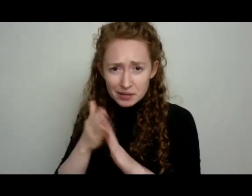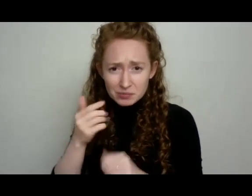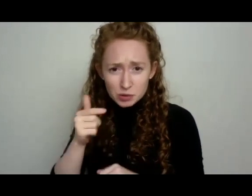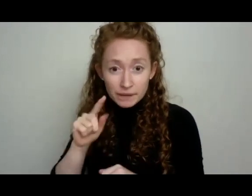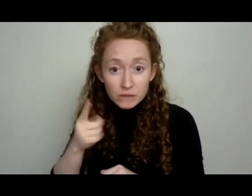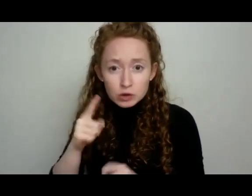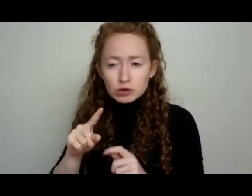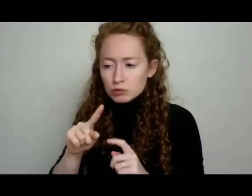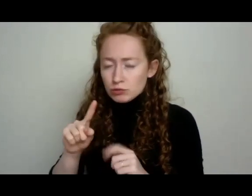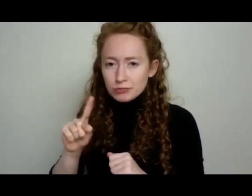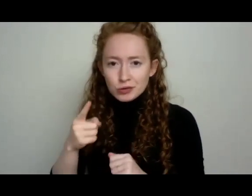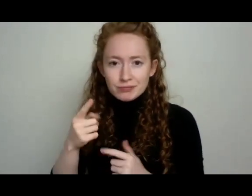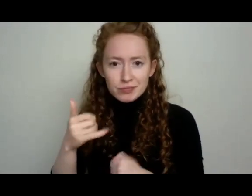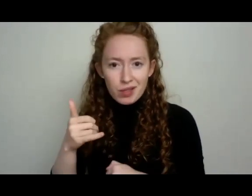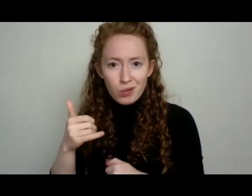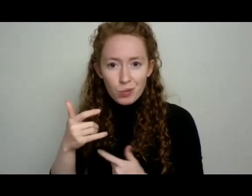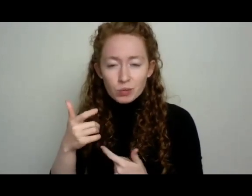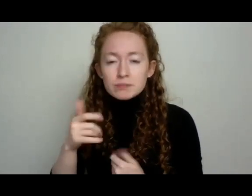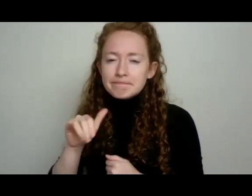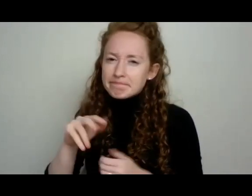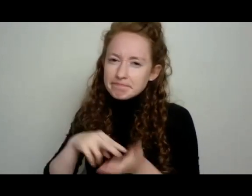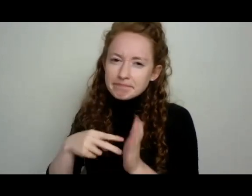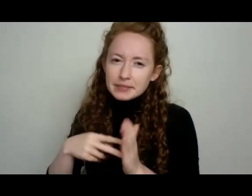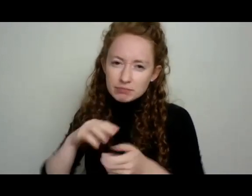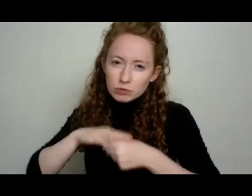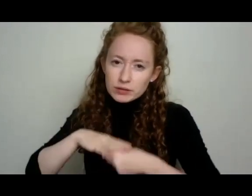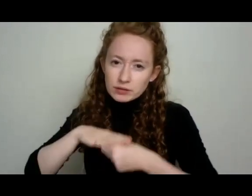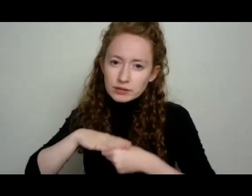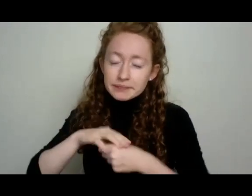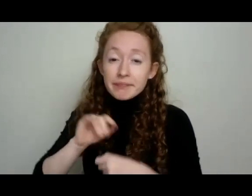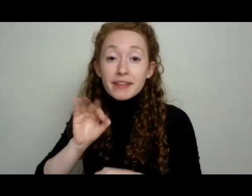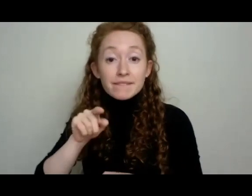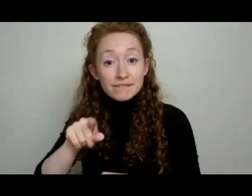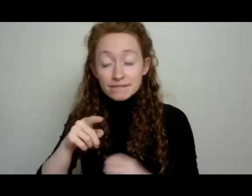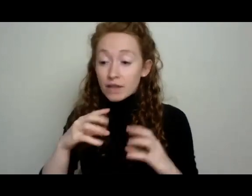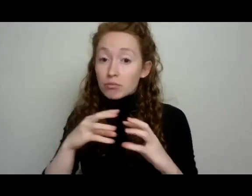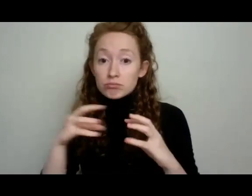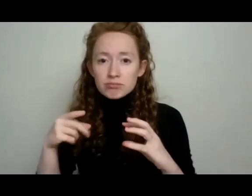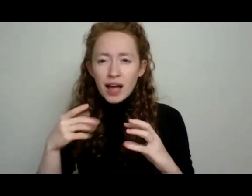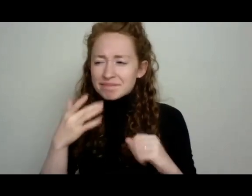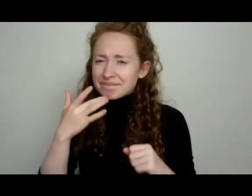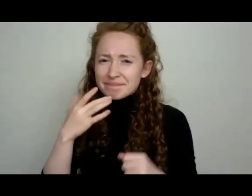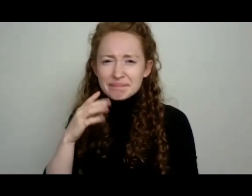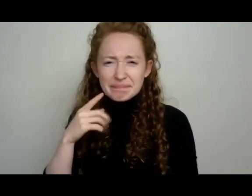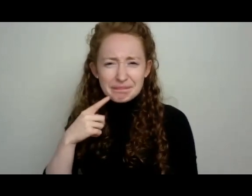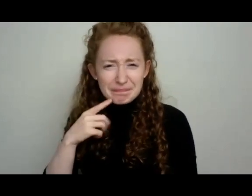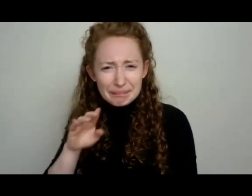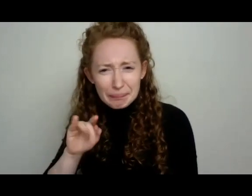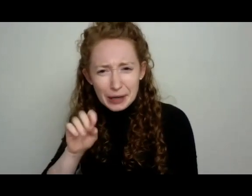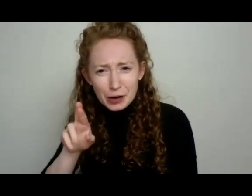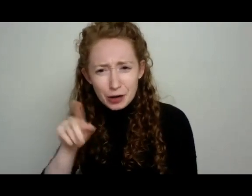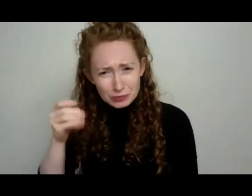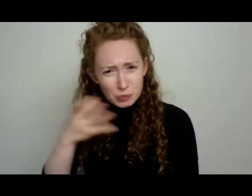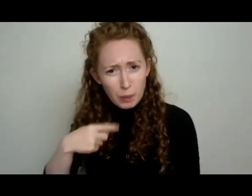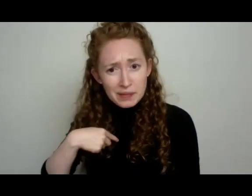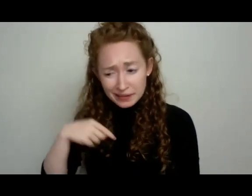they're really, really stressed also. And if also your fruit is just really bitter and you're like Petra, like you said, this was going to